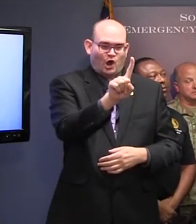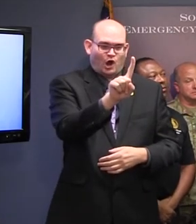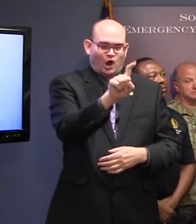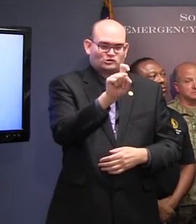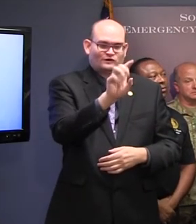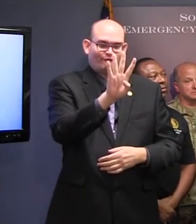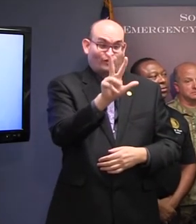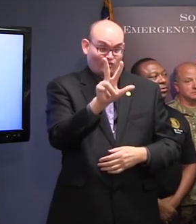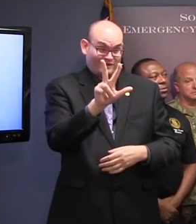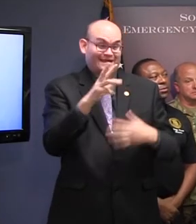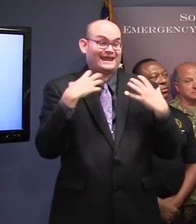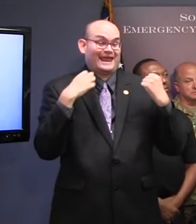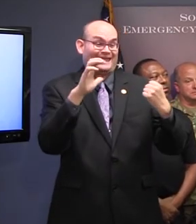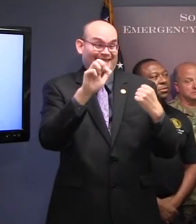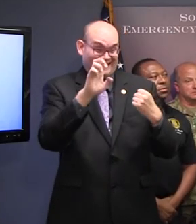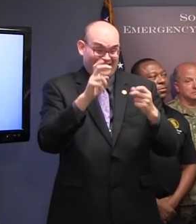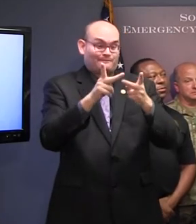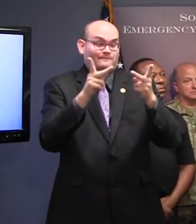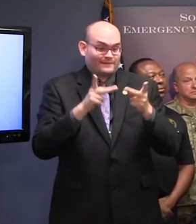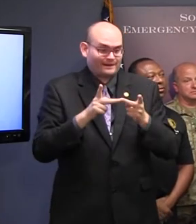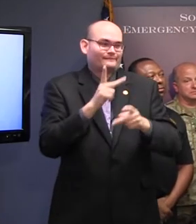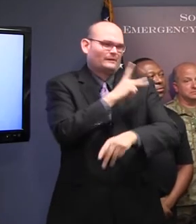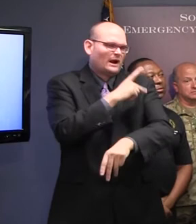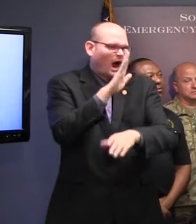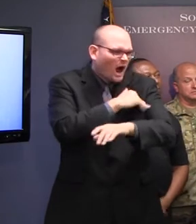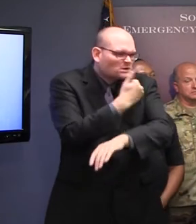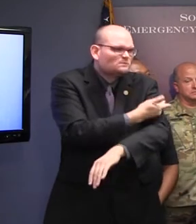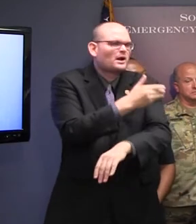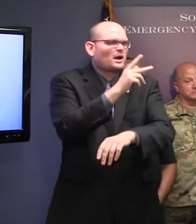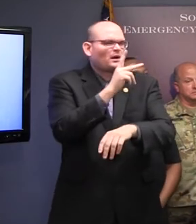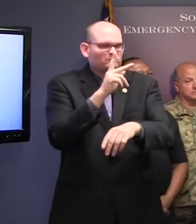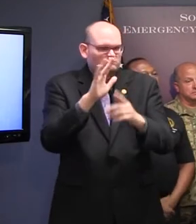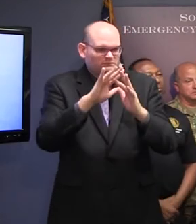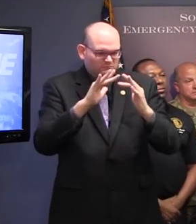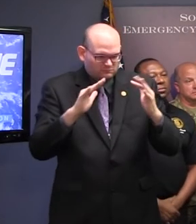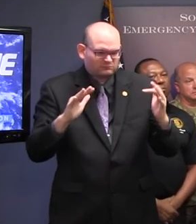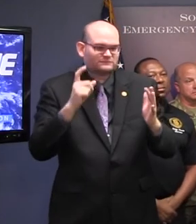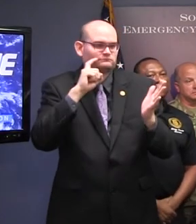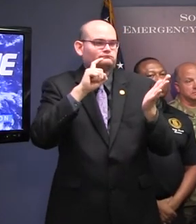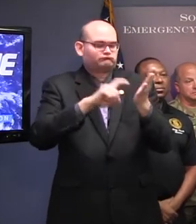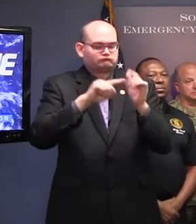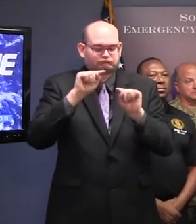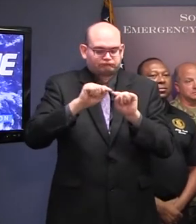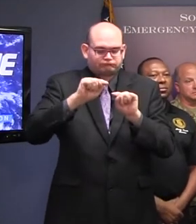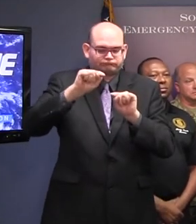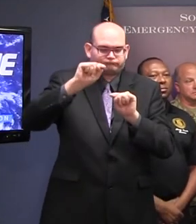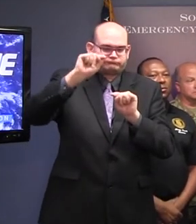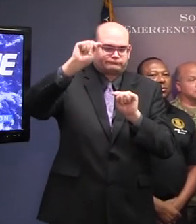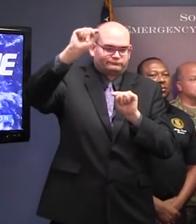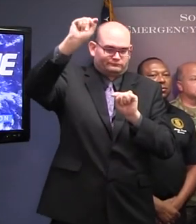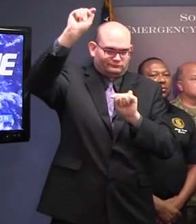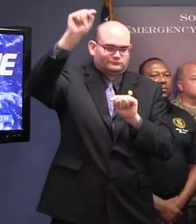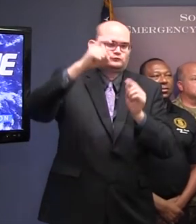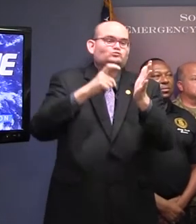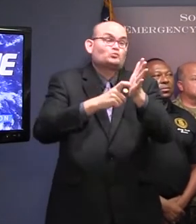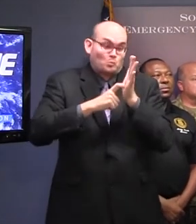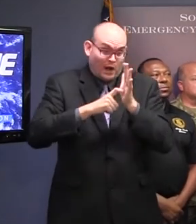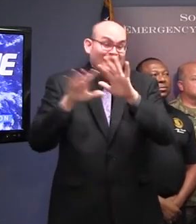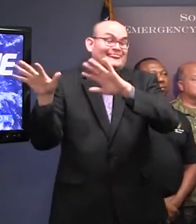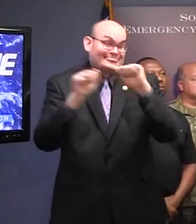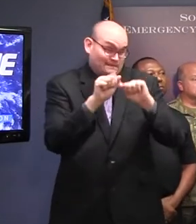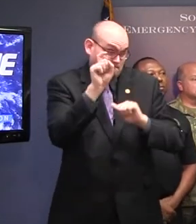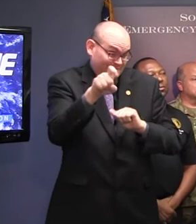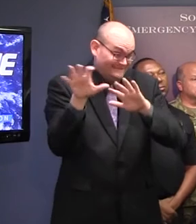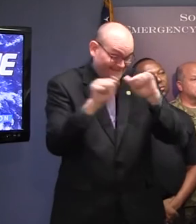in evacuation zones that have been identified in the order that the governor has issued today. Any idea how many